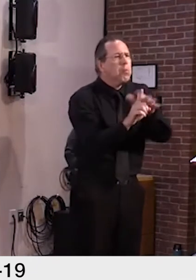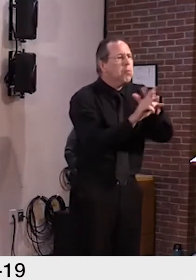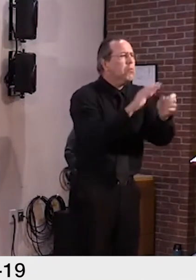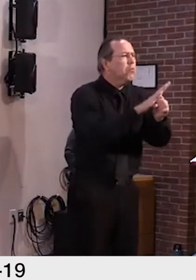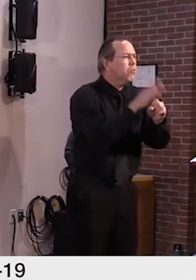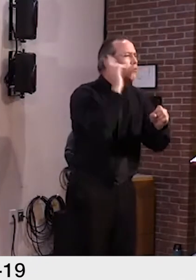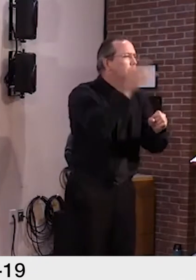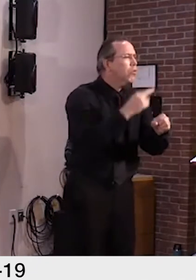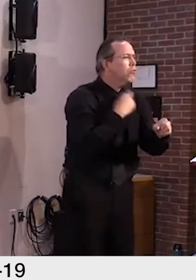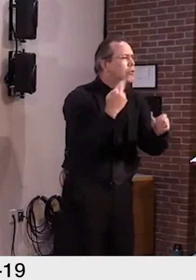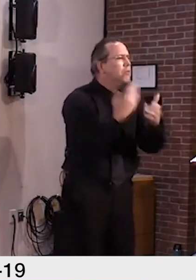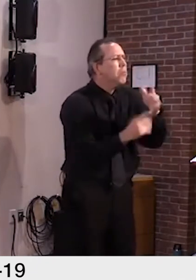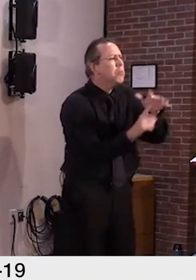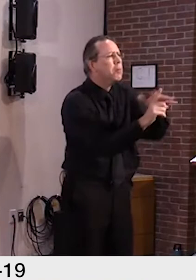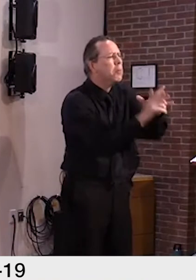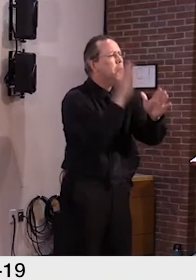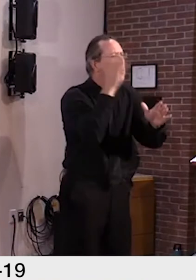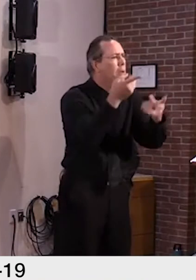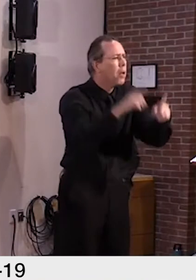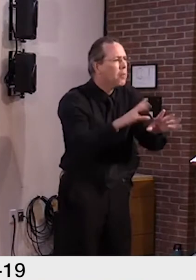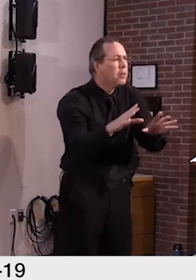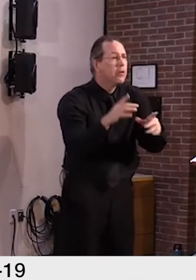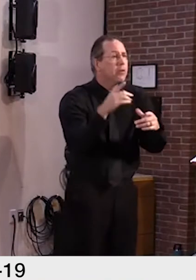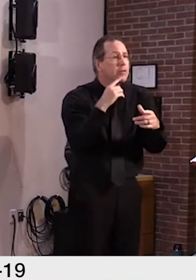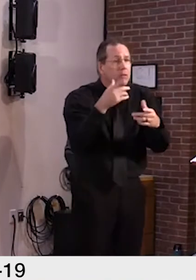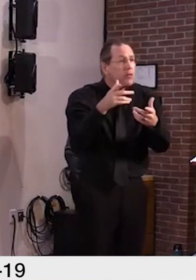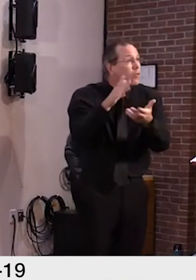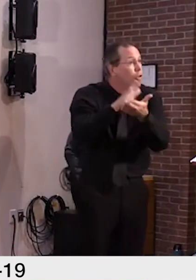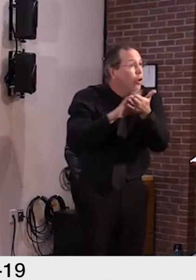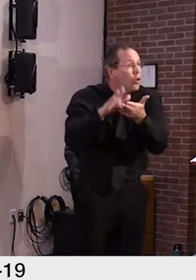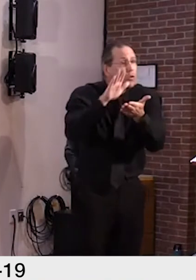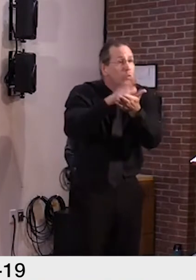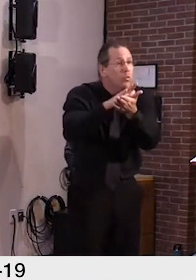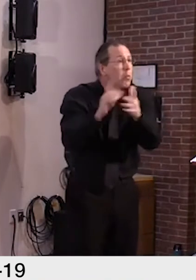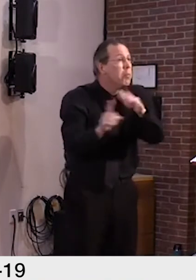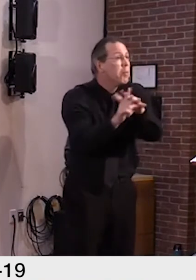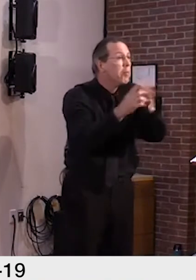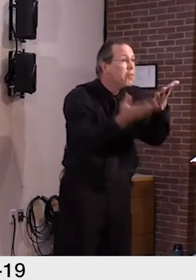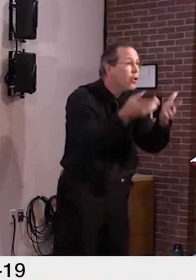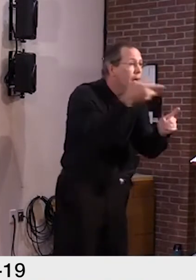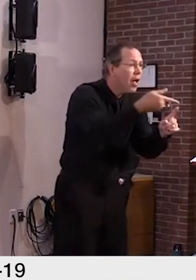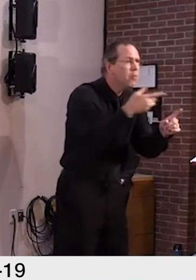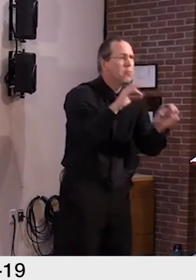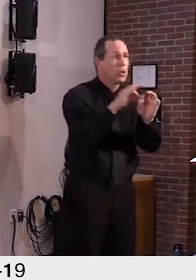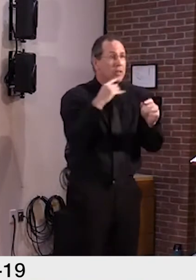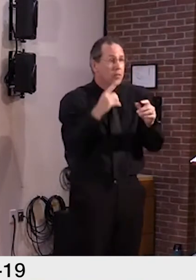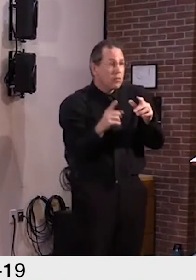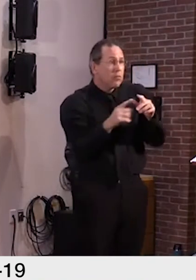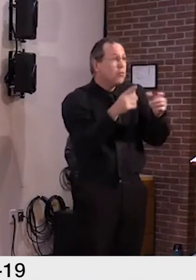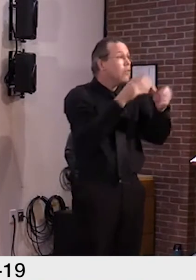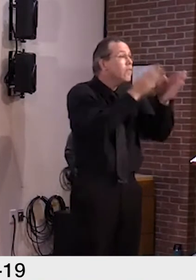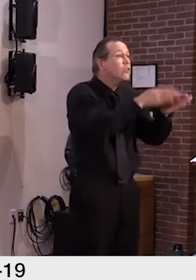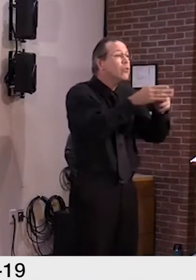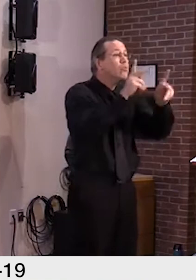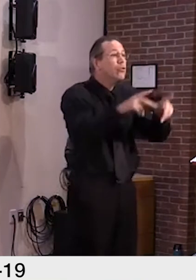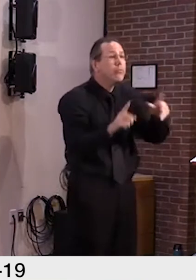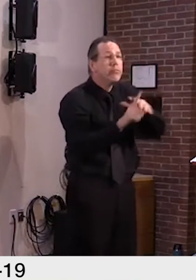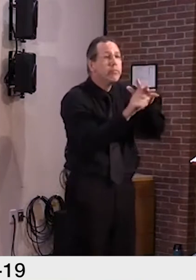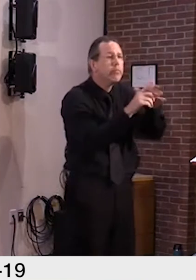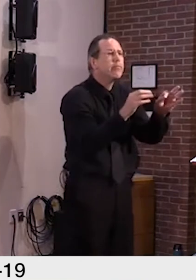and more, as well as the basic individual steps we've all been taken have will limit this risk.